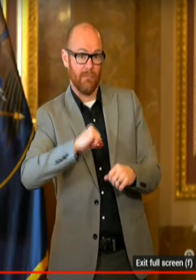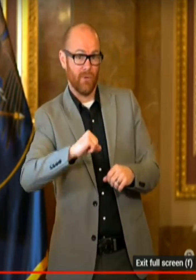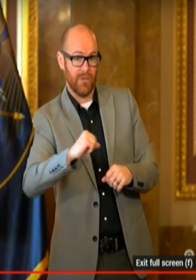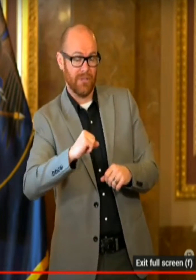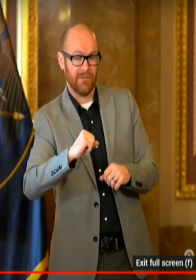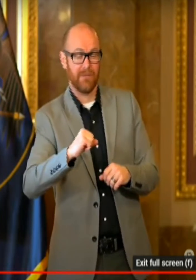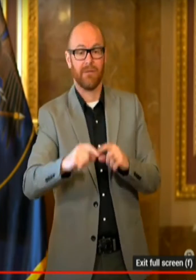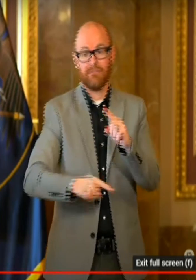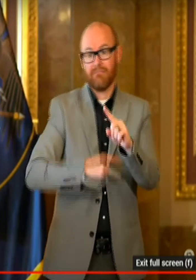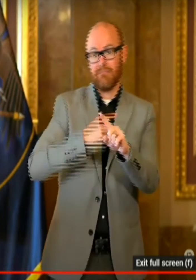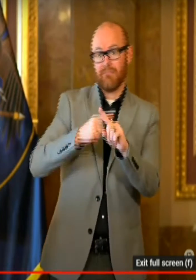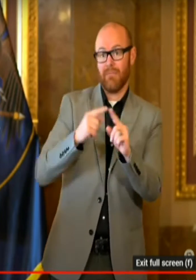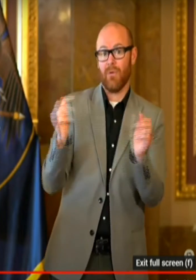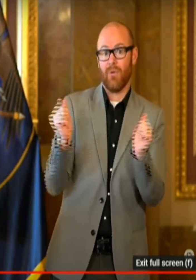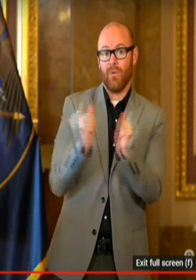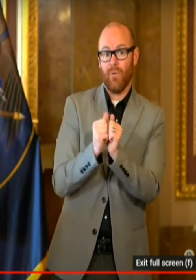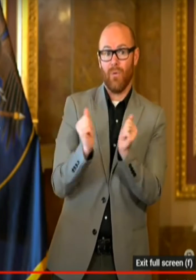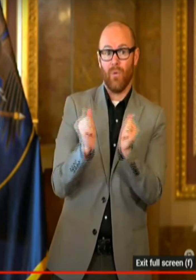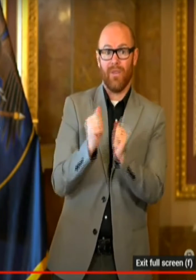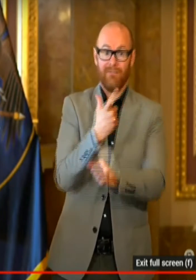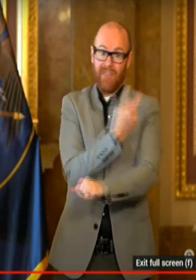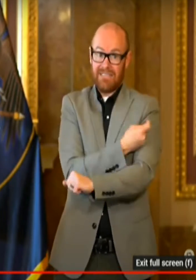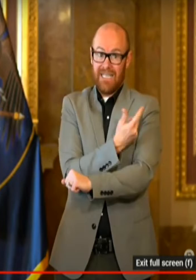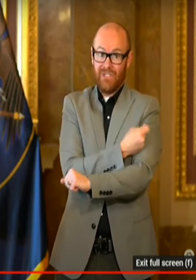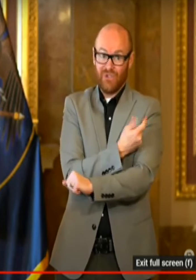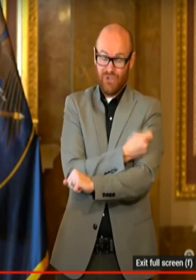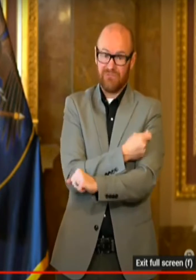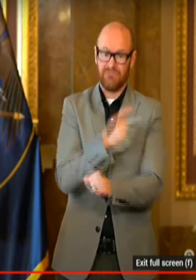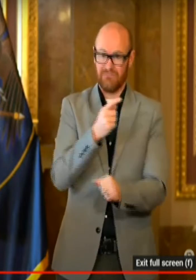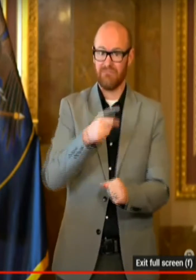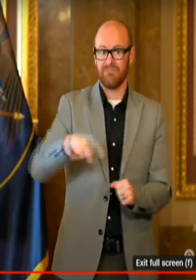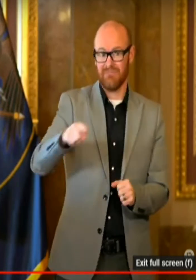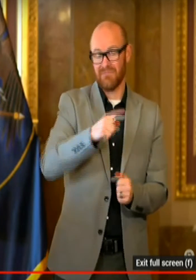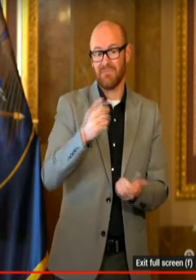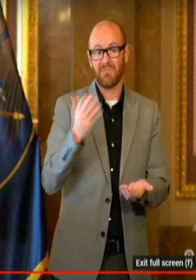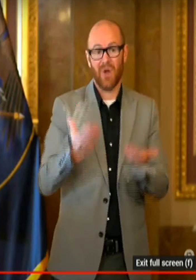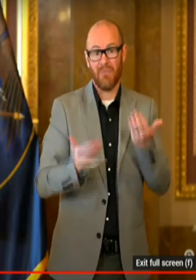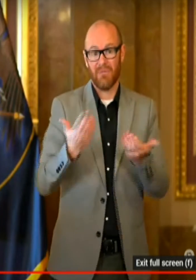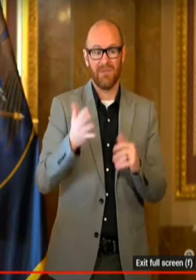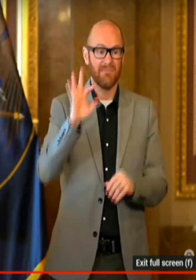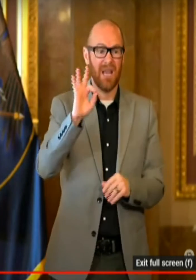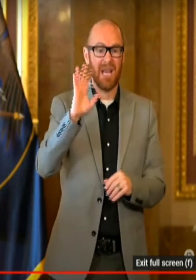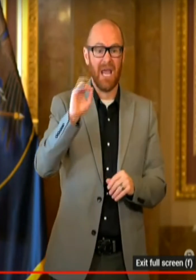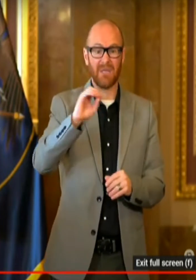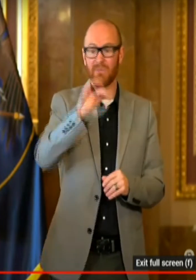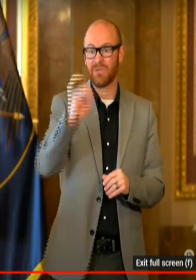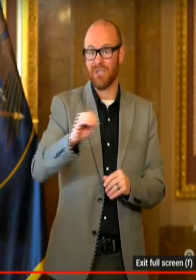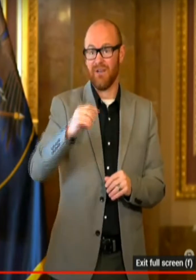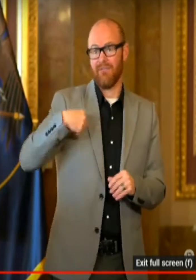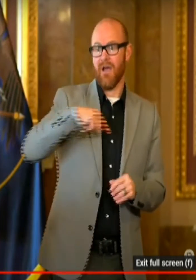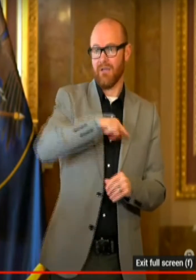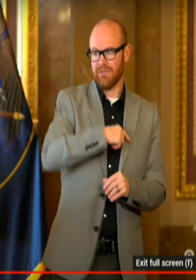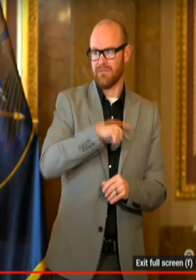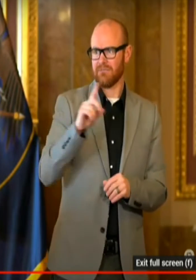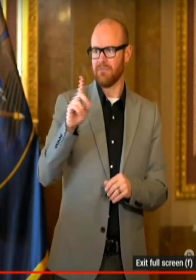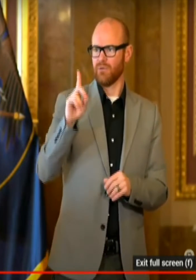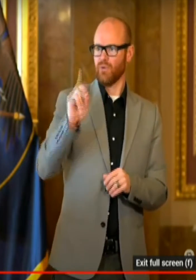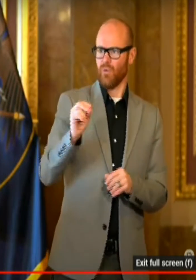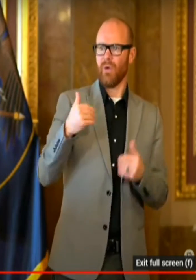vaccinations and boosters, that probably 90% of us have some sort of